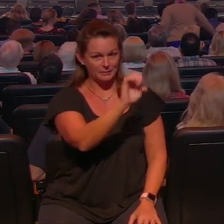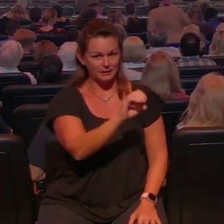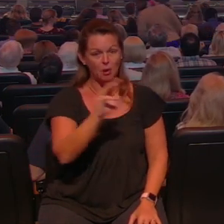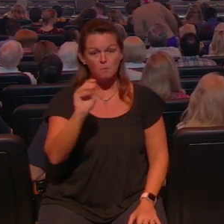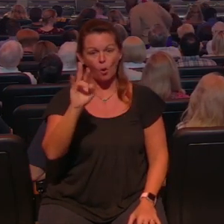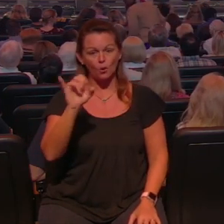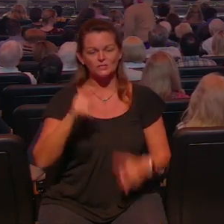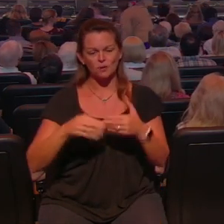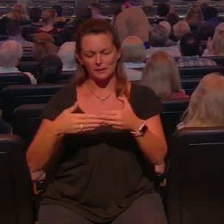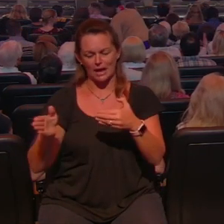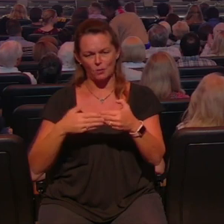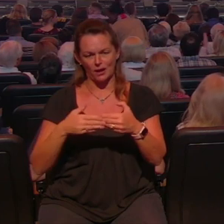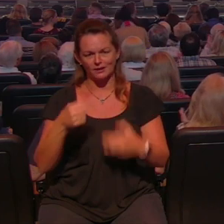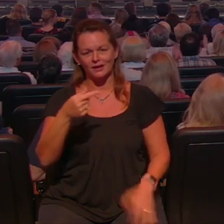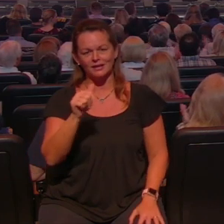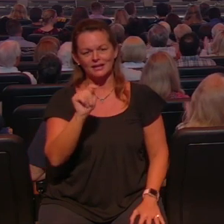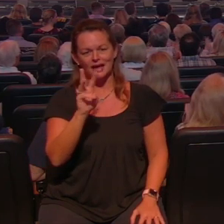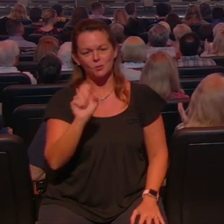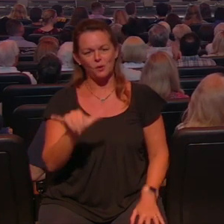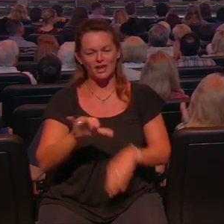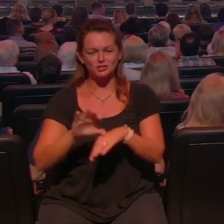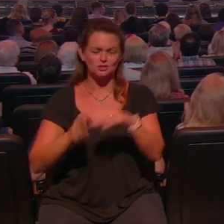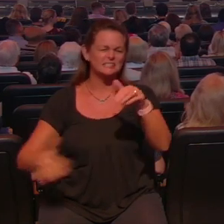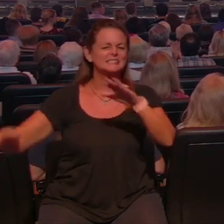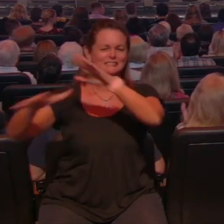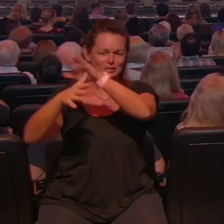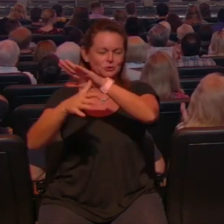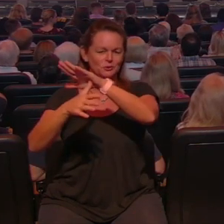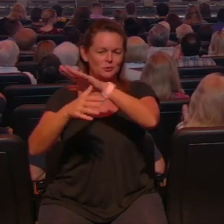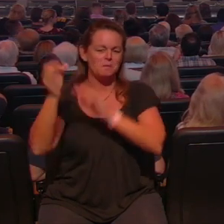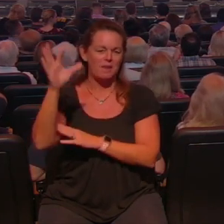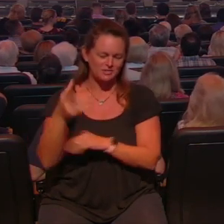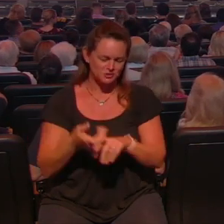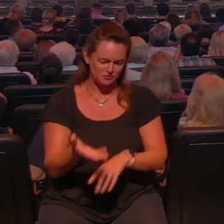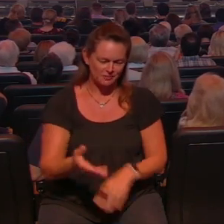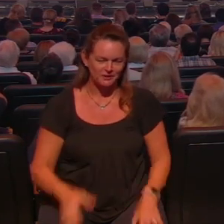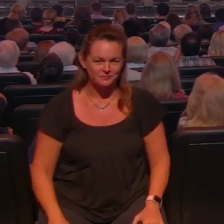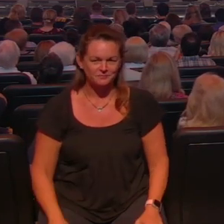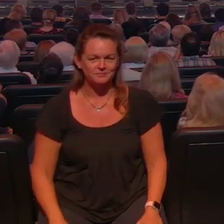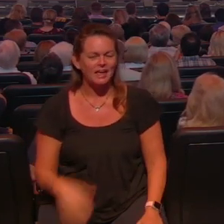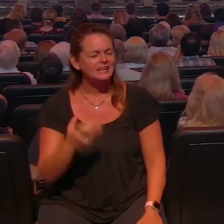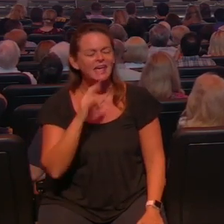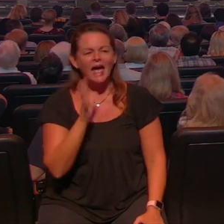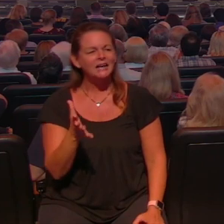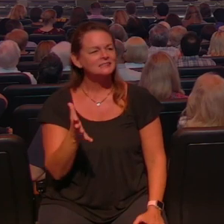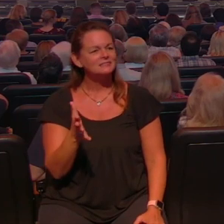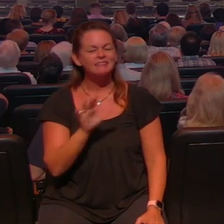pastors of Gateway Church out in Dallas Texas with us again this weekend he has just has an anointing on his life and a love